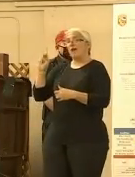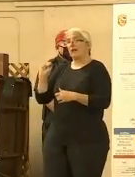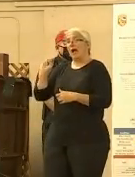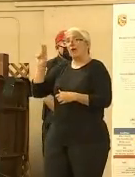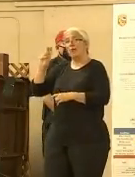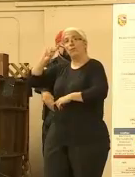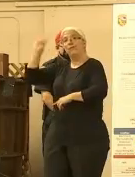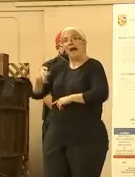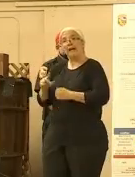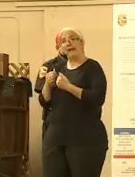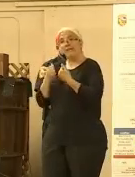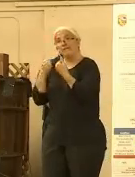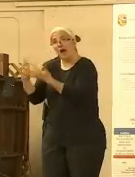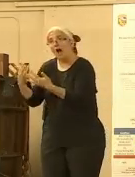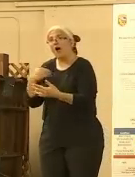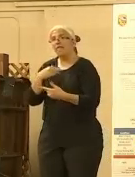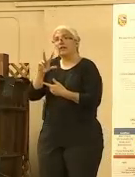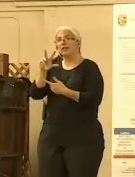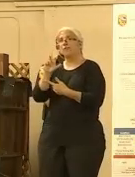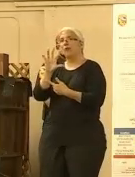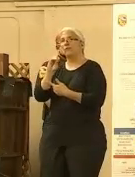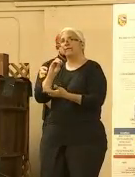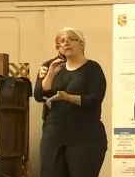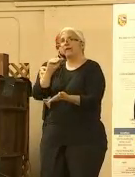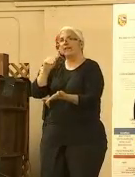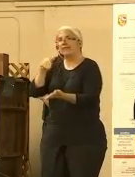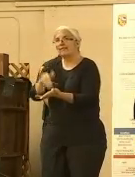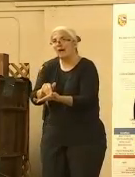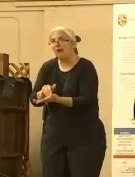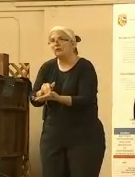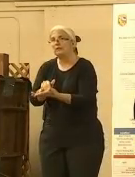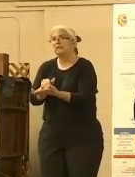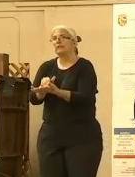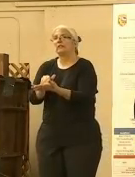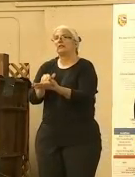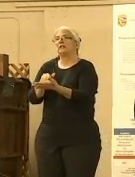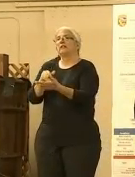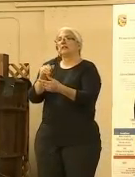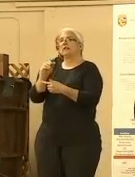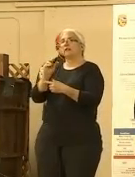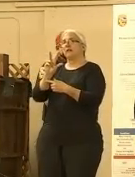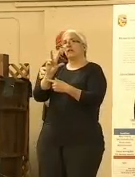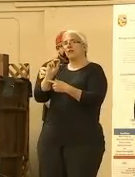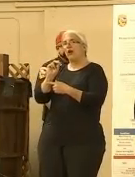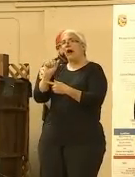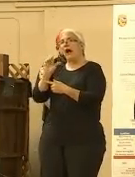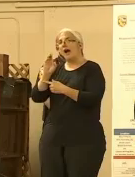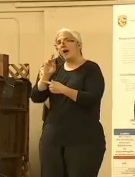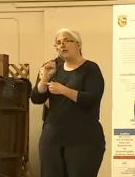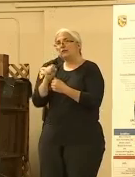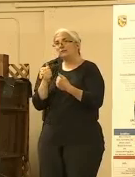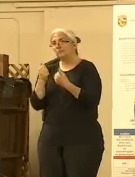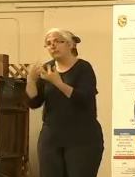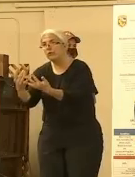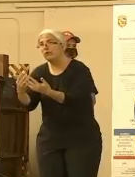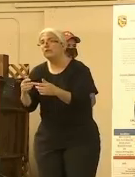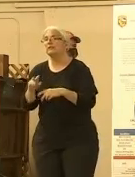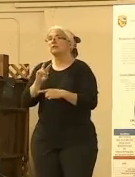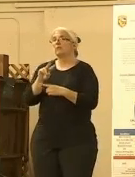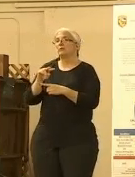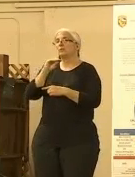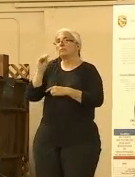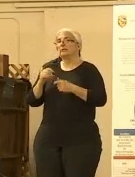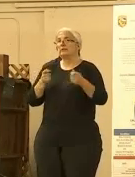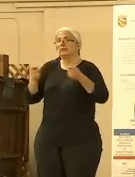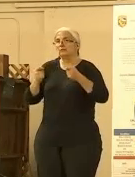350,030 acres as of this morning, 22% containment. We have right now down in the